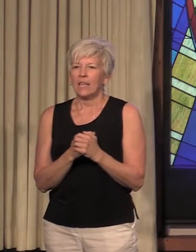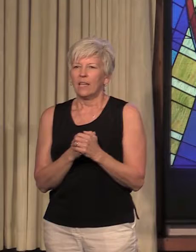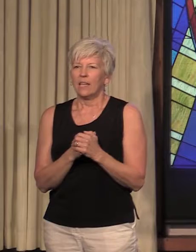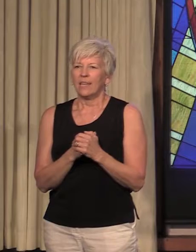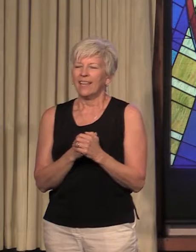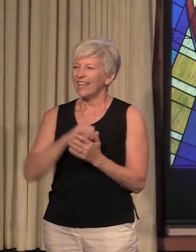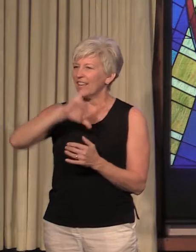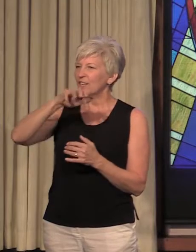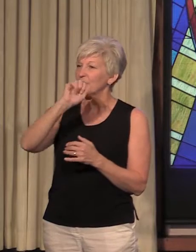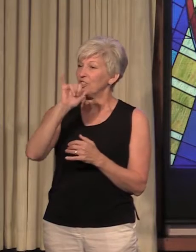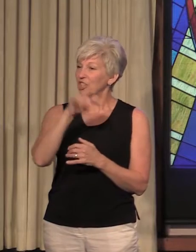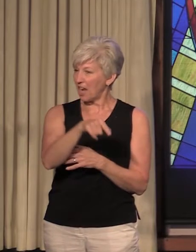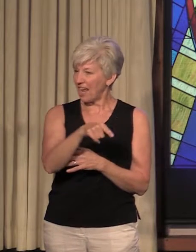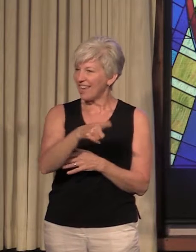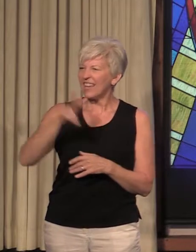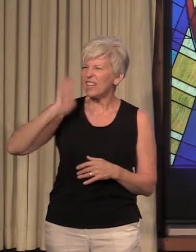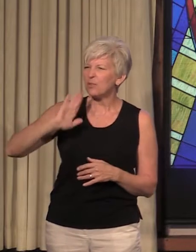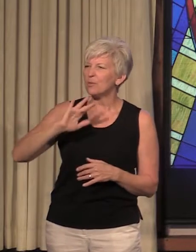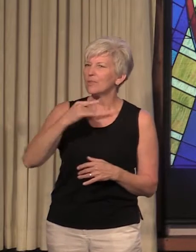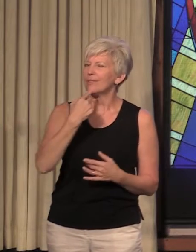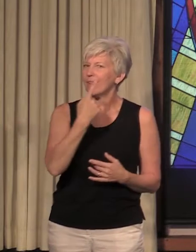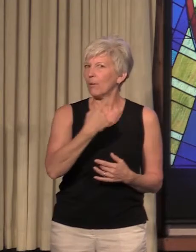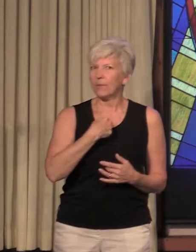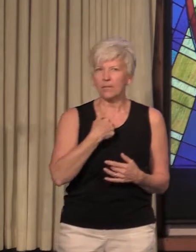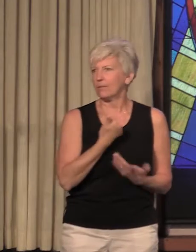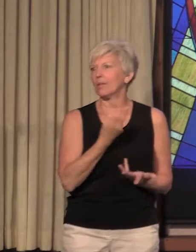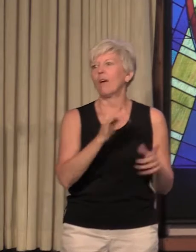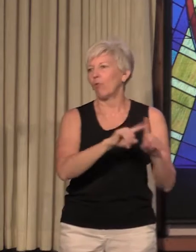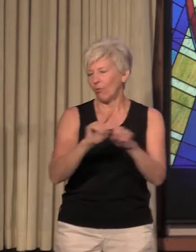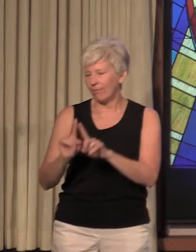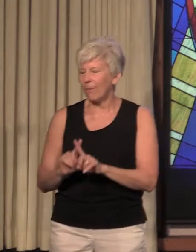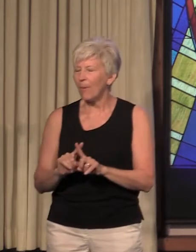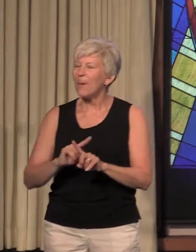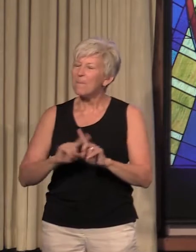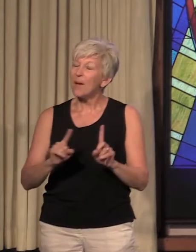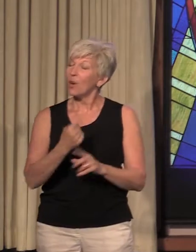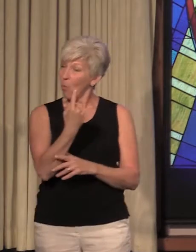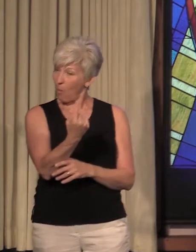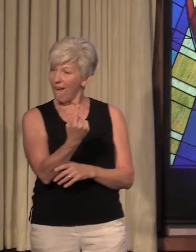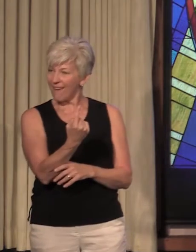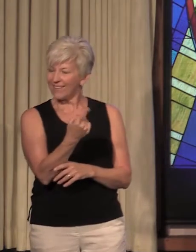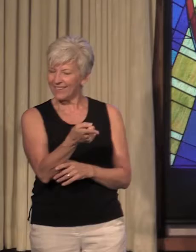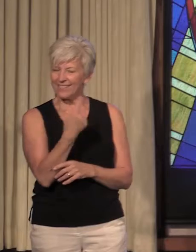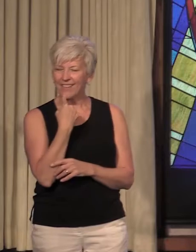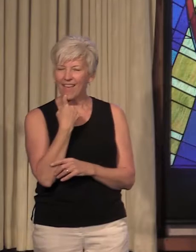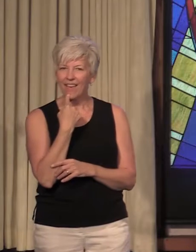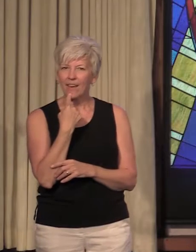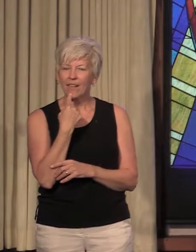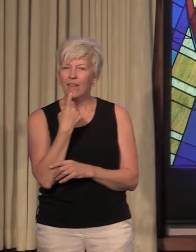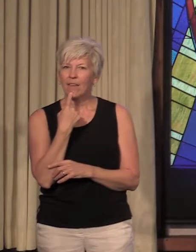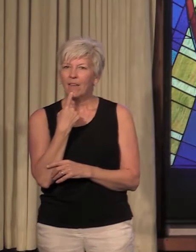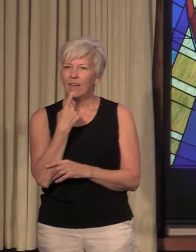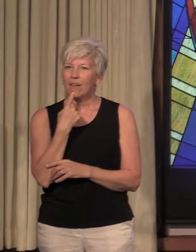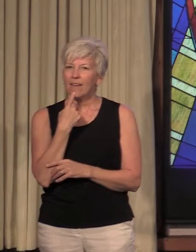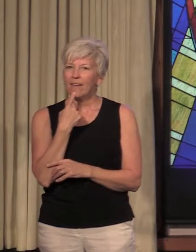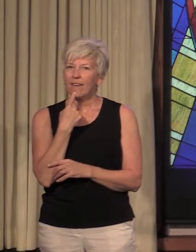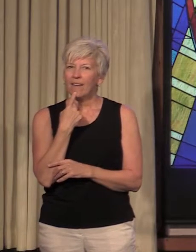And Jay used to say all sorts of things to me, some of which I've shared with you. But one of them was that